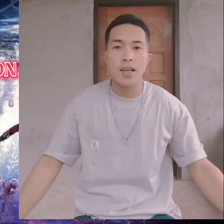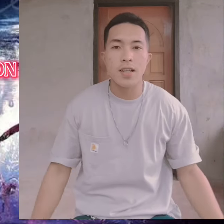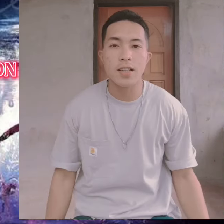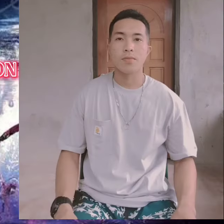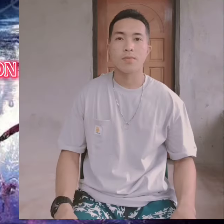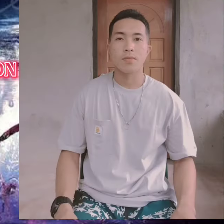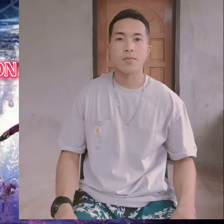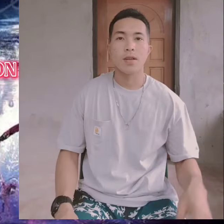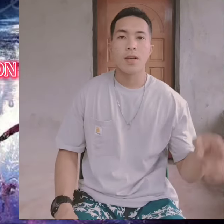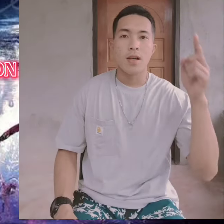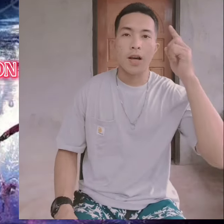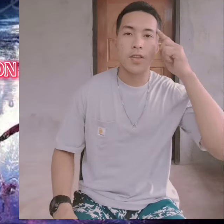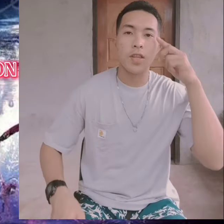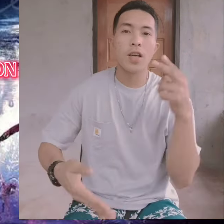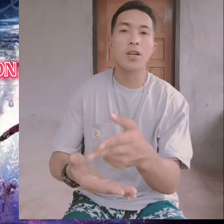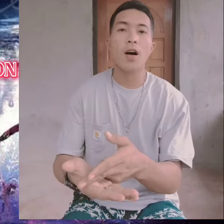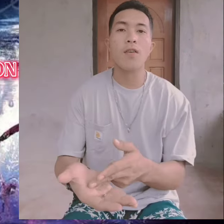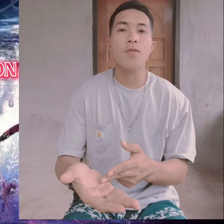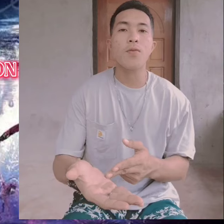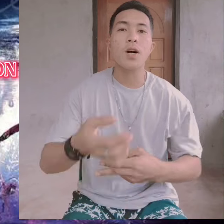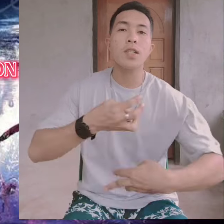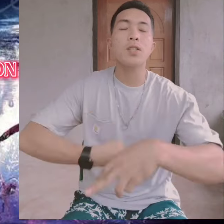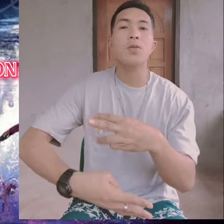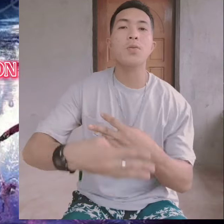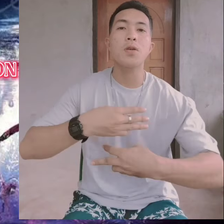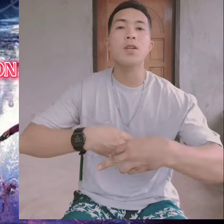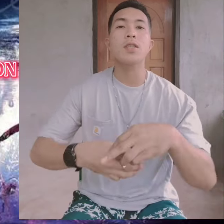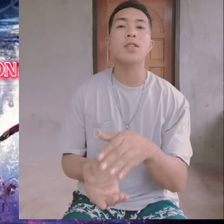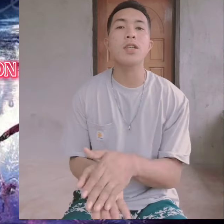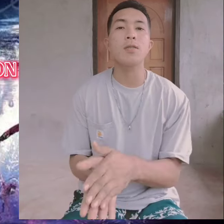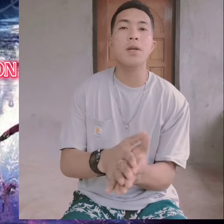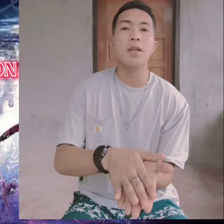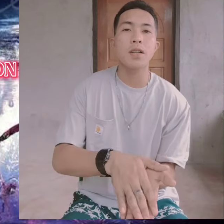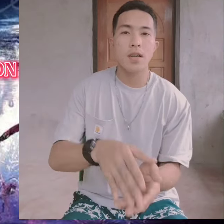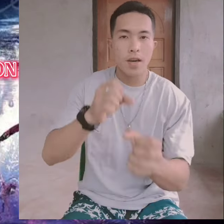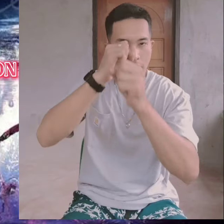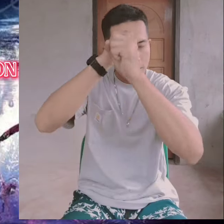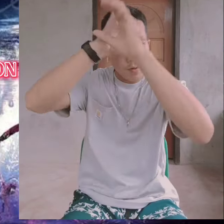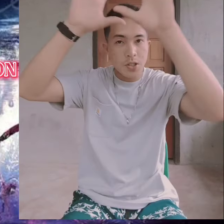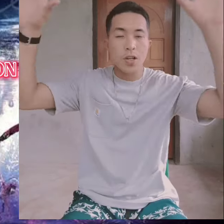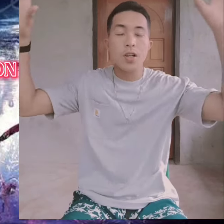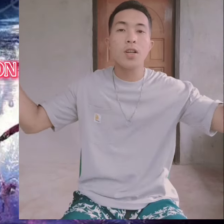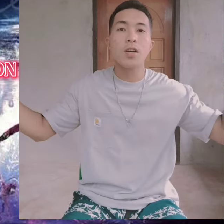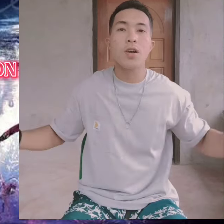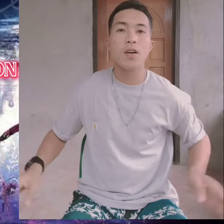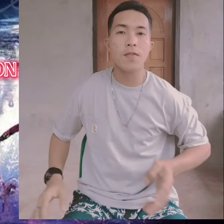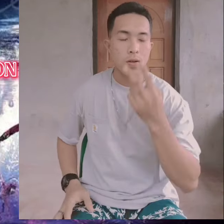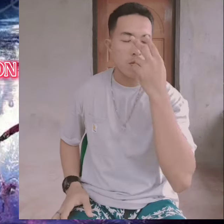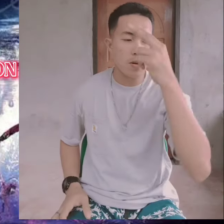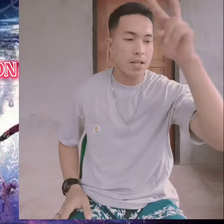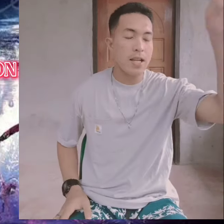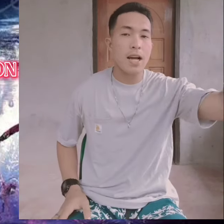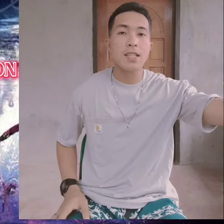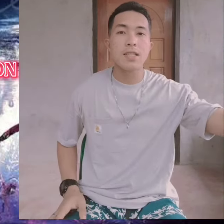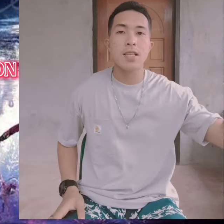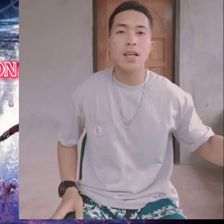I think of what the world could be A vision of the one I see A